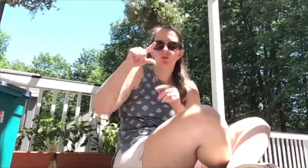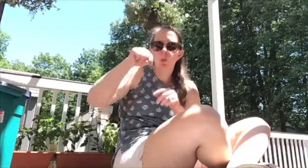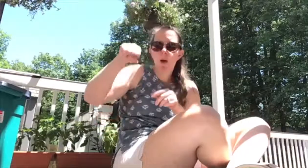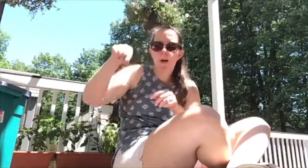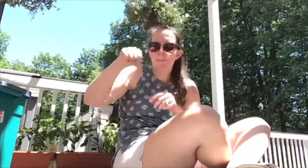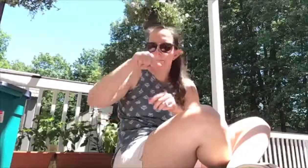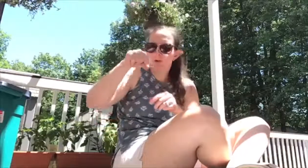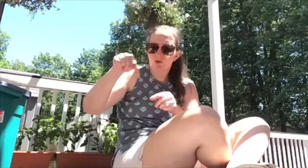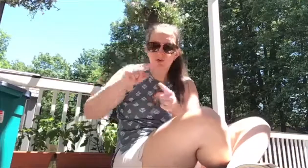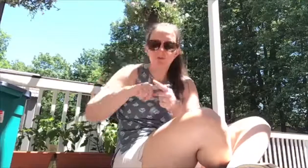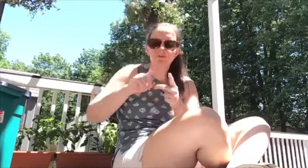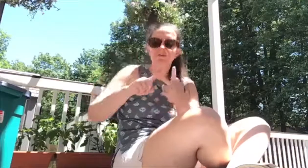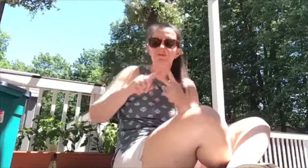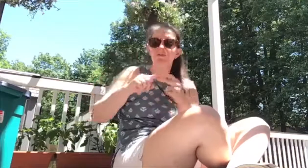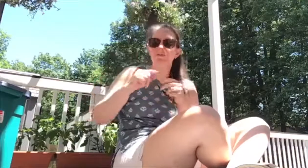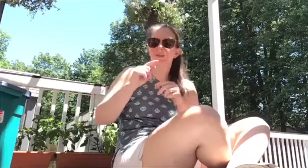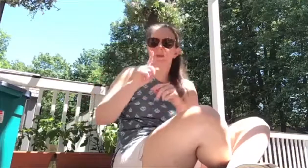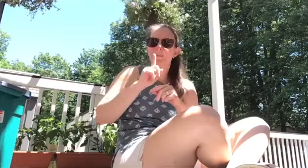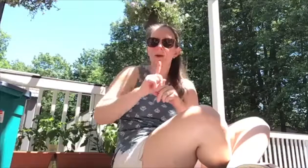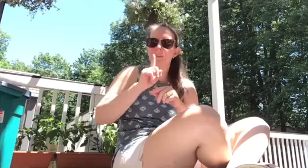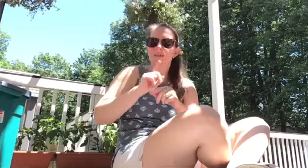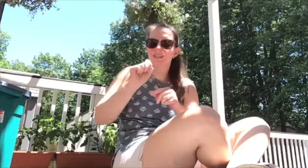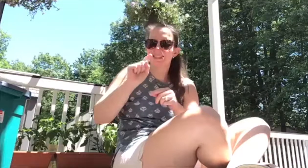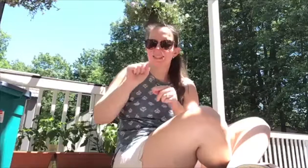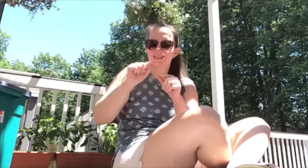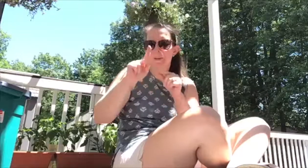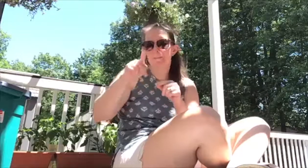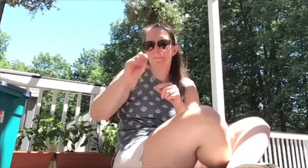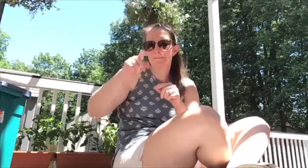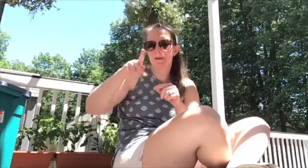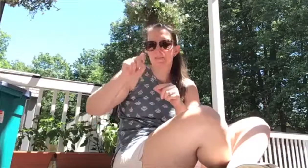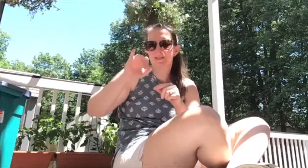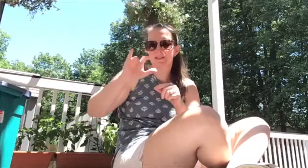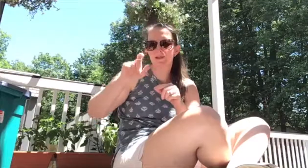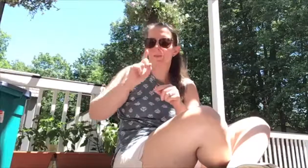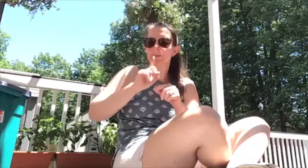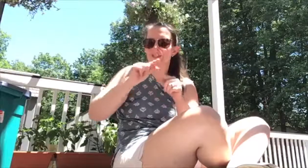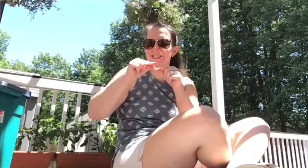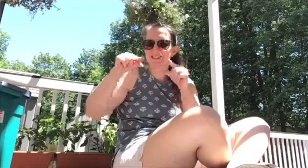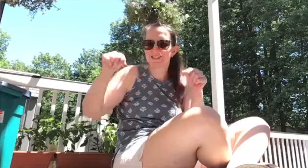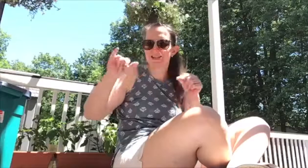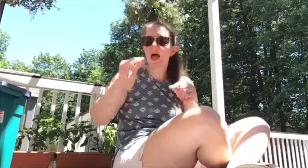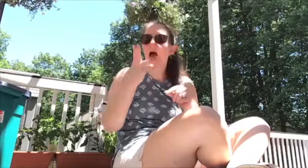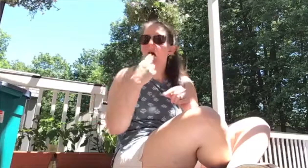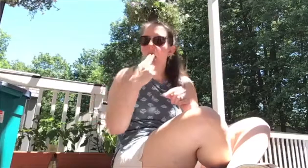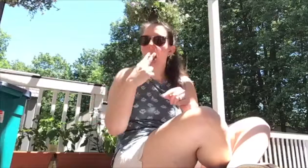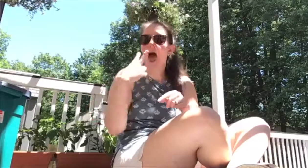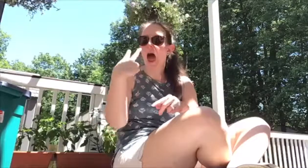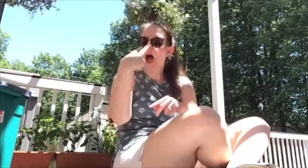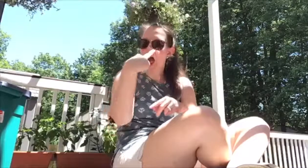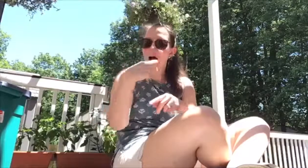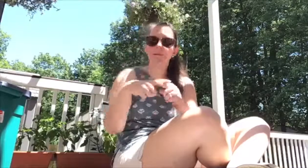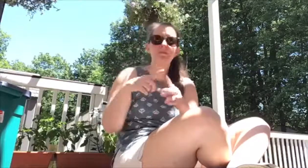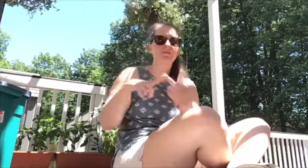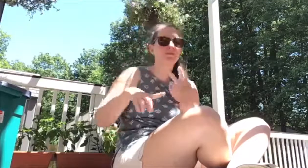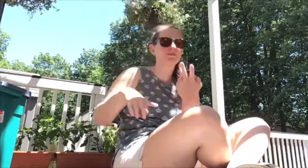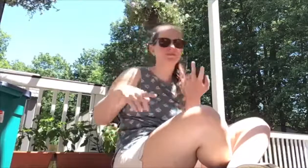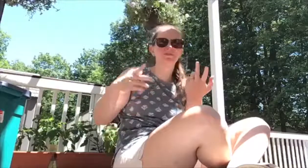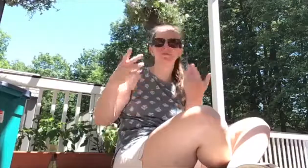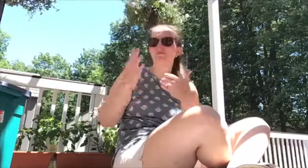pipette or popsicle stick that the doctors used